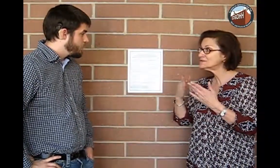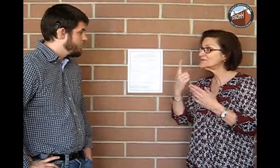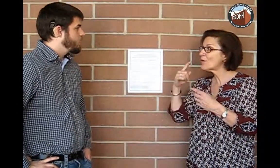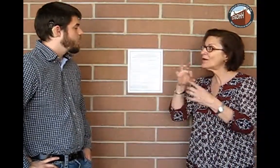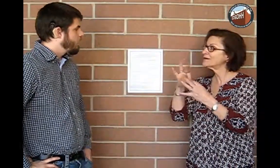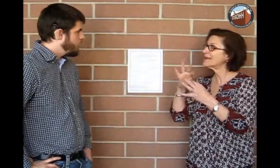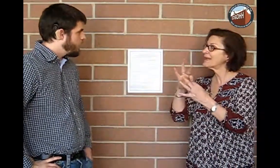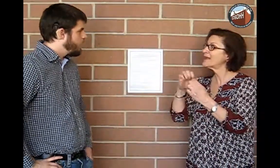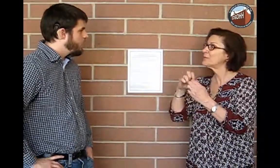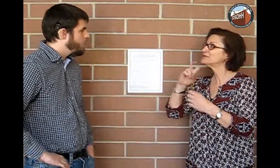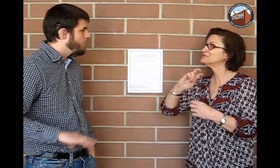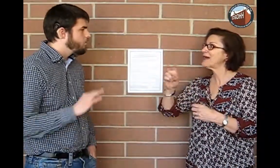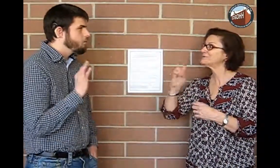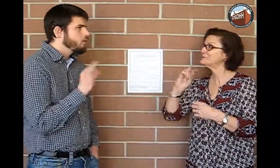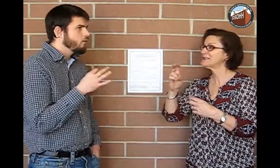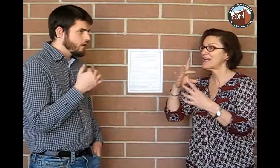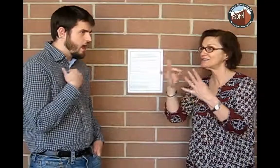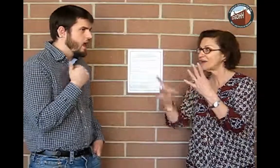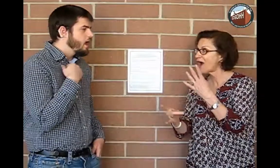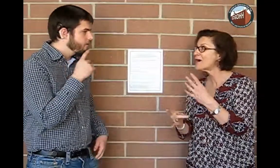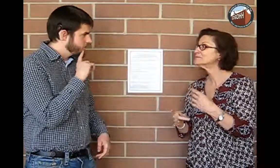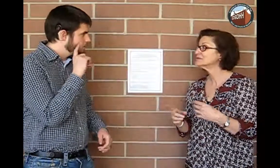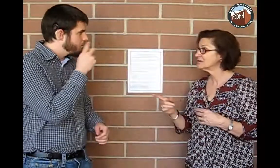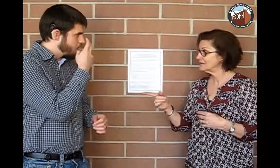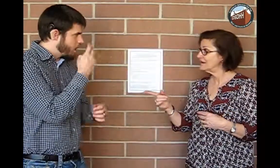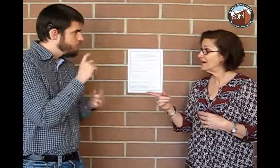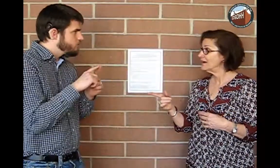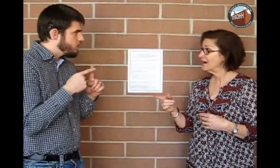Bible study with lot